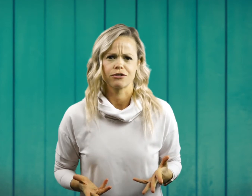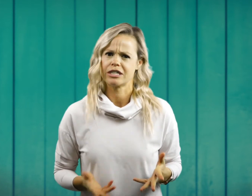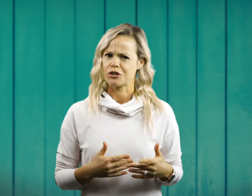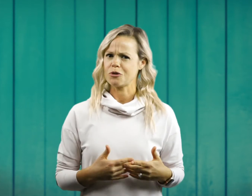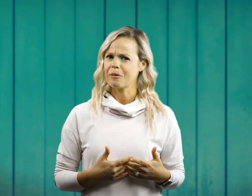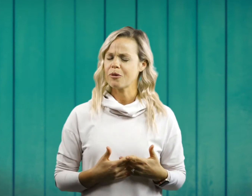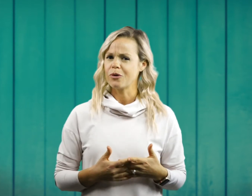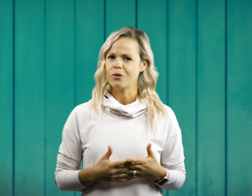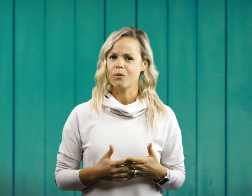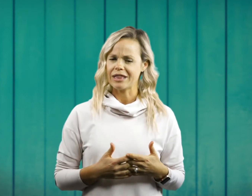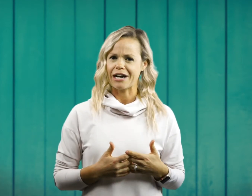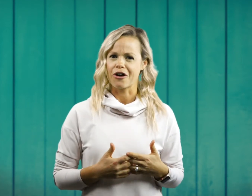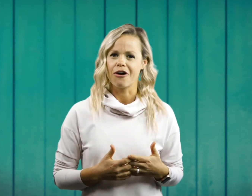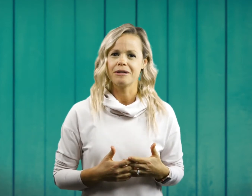friends. Do remember what they are called?